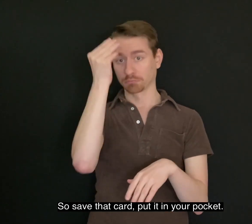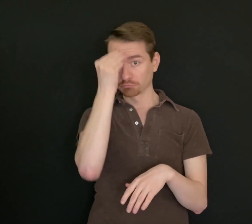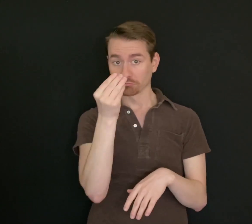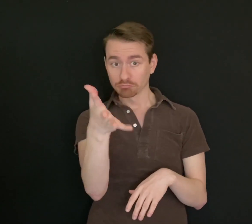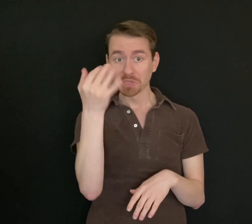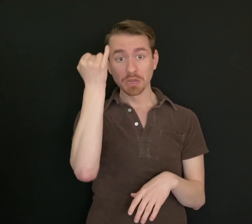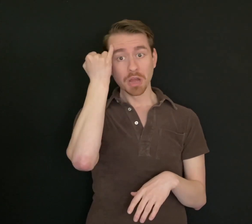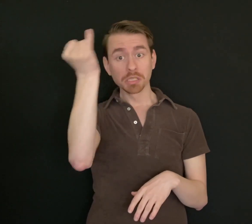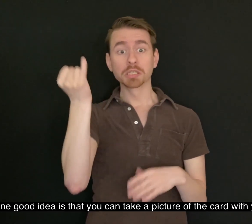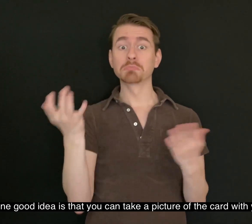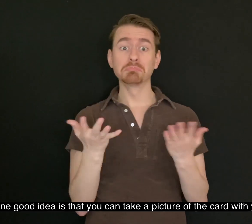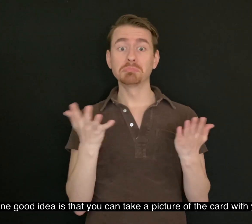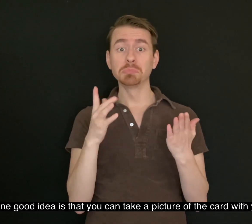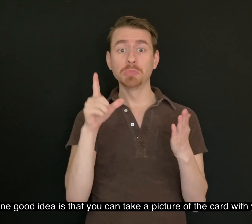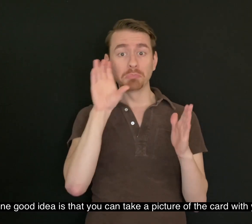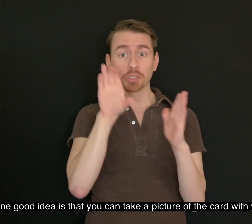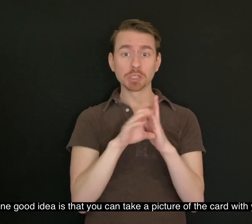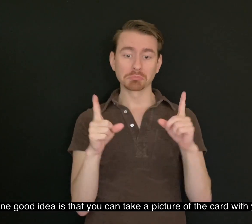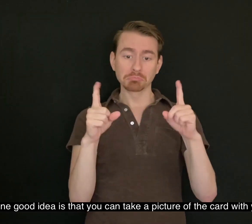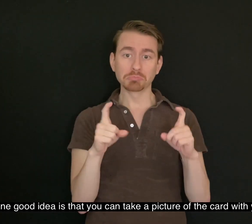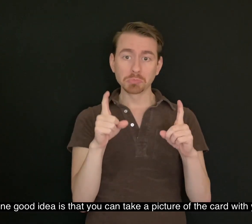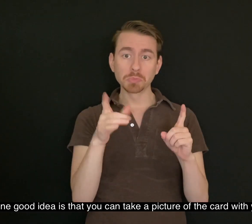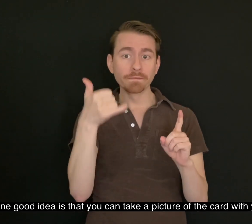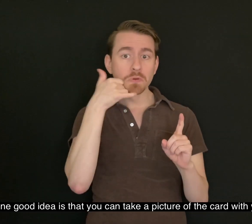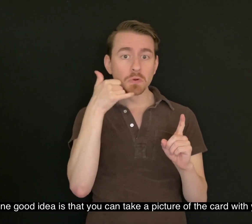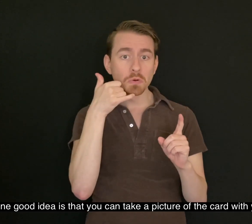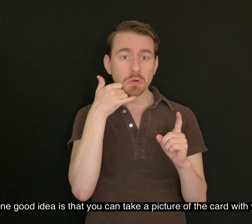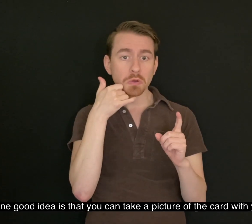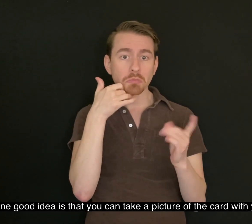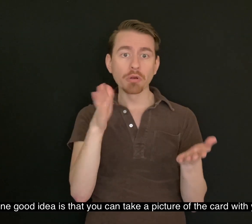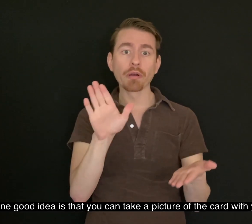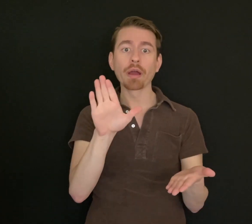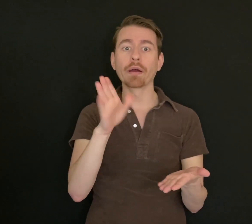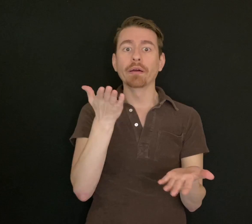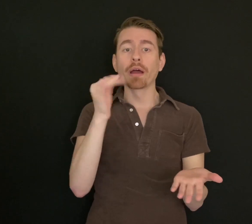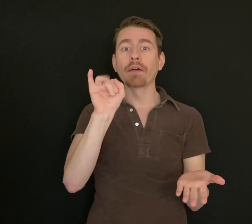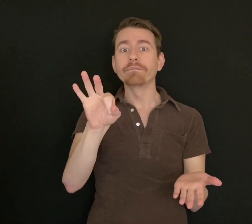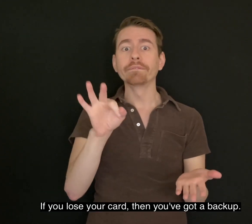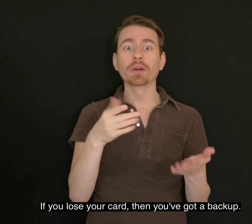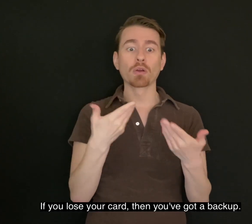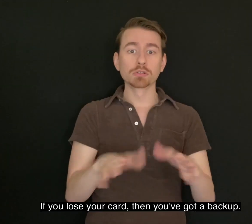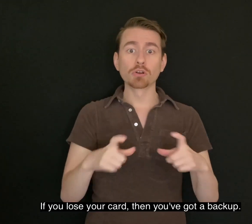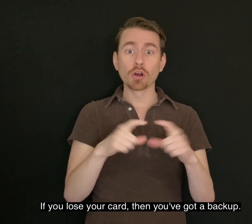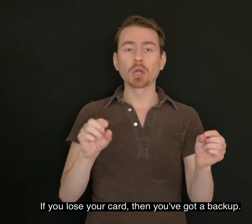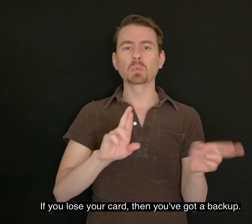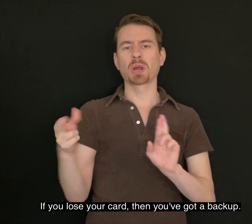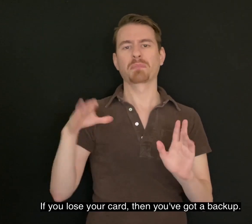Or one good idea is that you can take a picture of the card with your phone. If you lose your card, then you've got a backup.